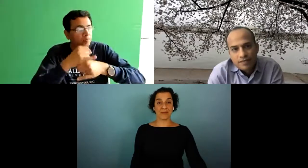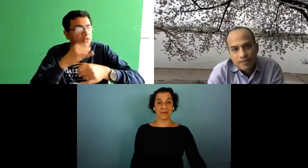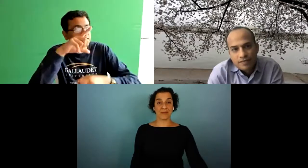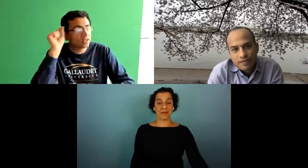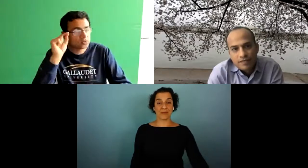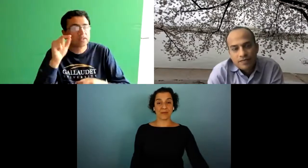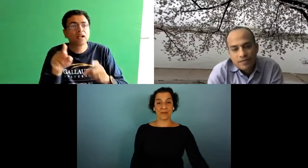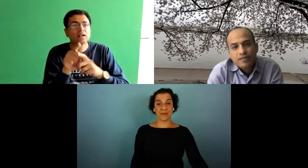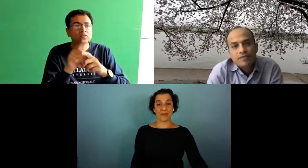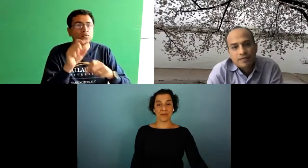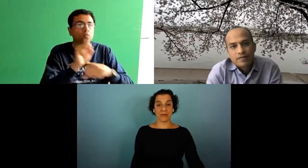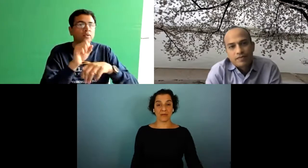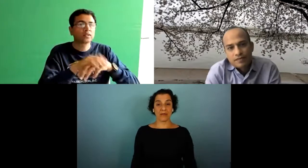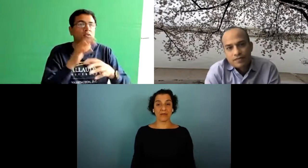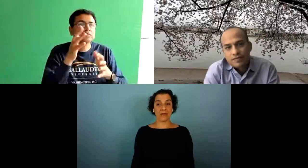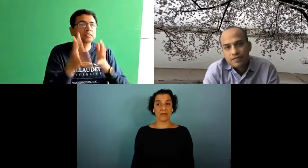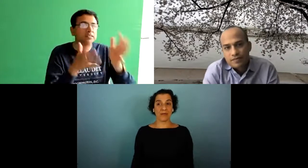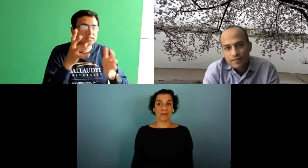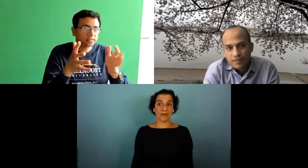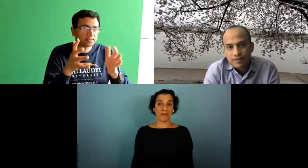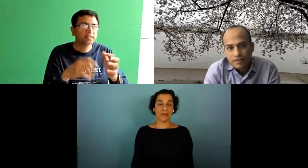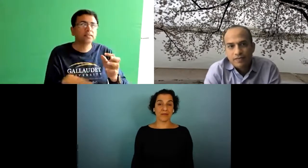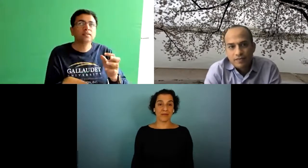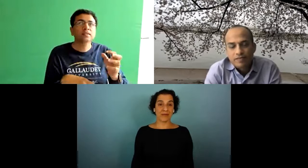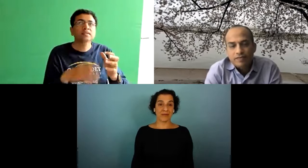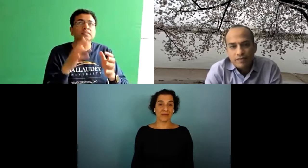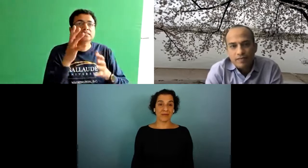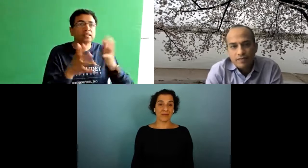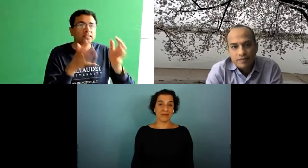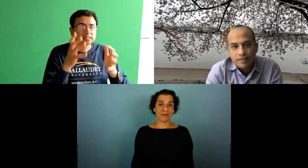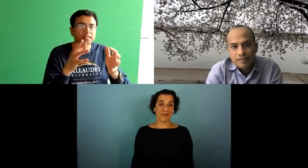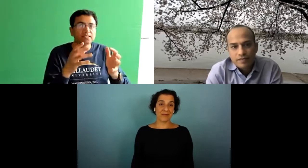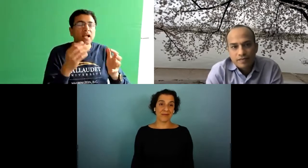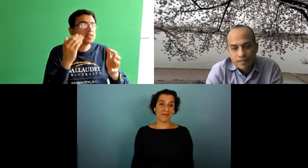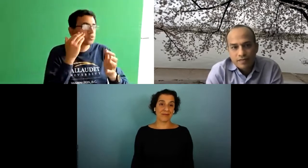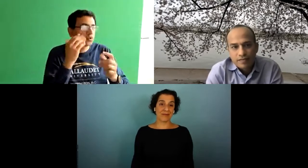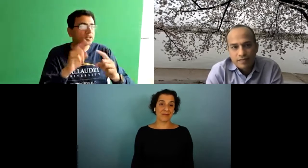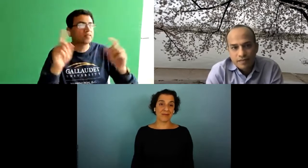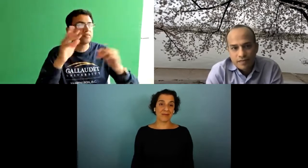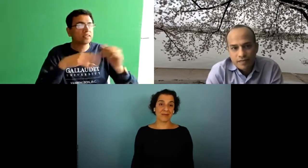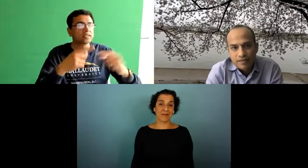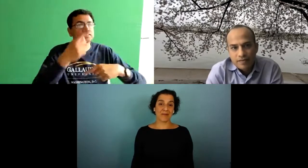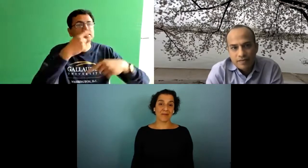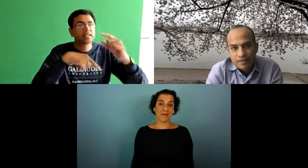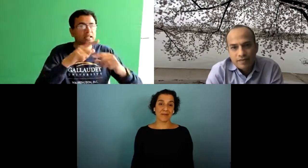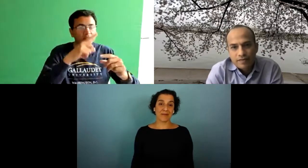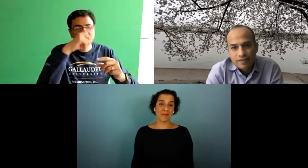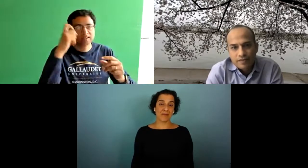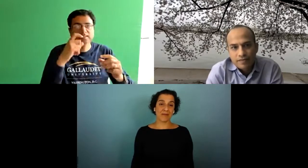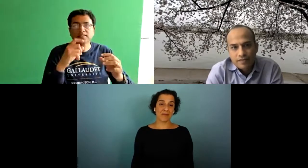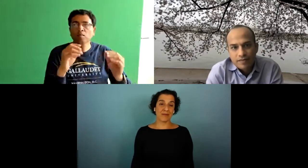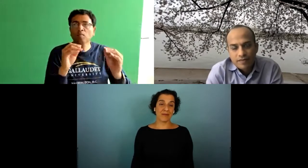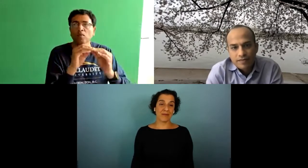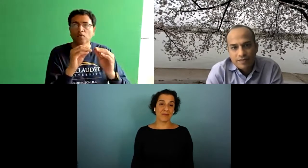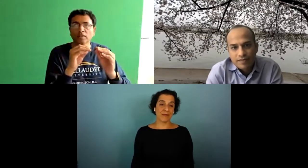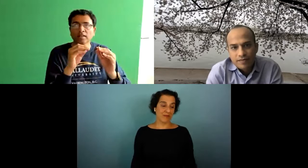is another component people are working on that on campus at gallaudet as well so they are working on gestural um recognition systems and of